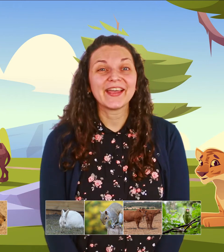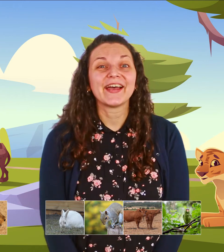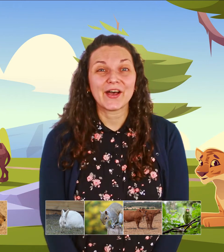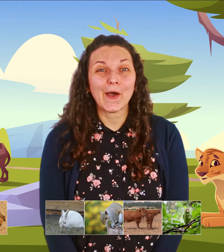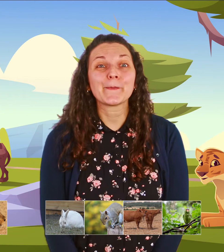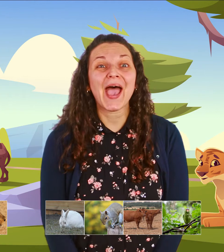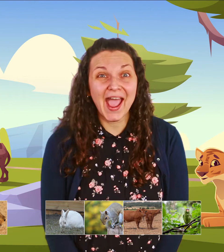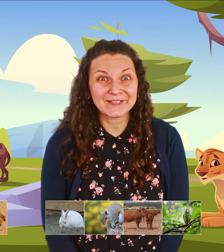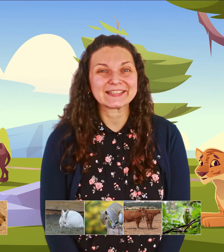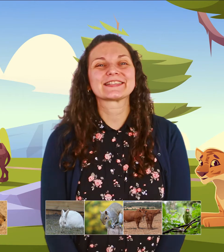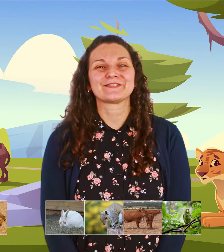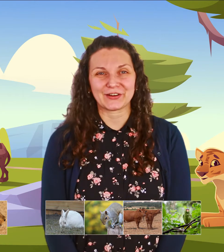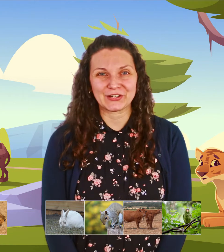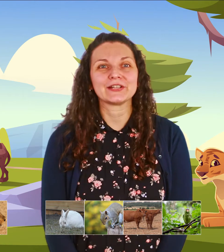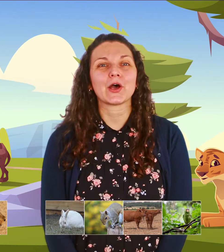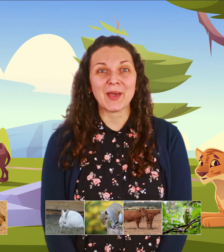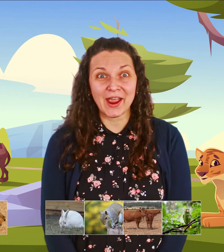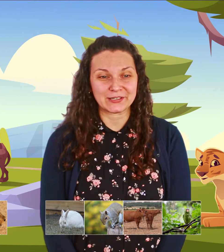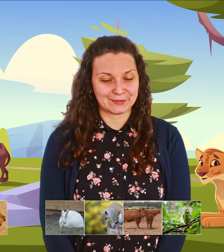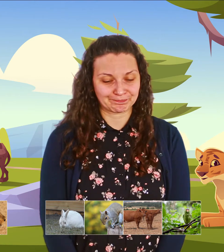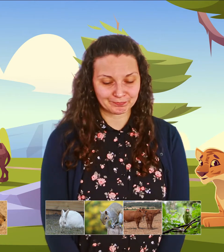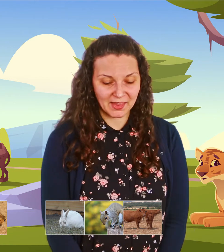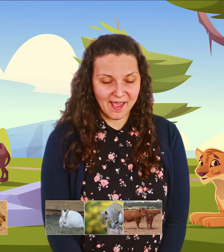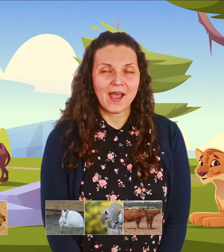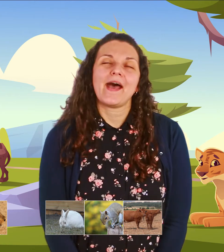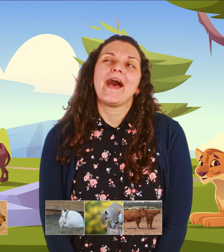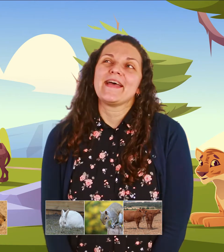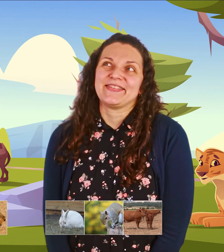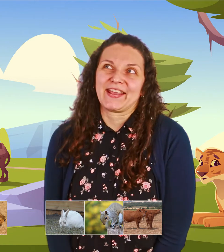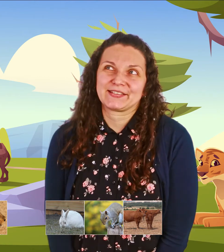A parrot. Very good, a parrot. Next.